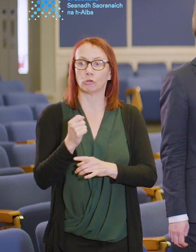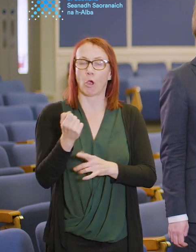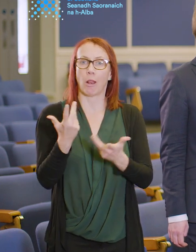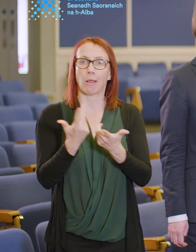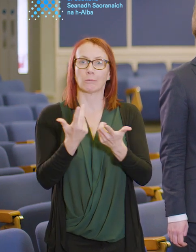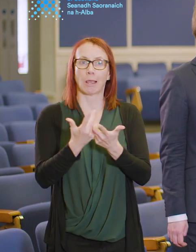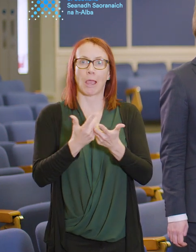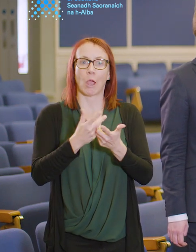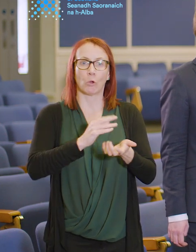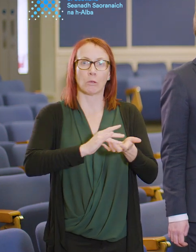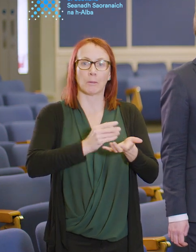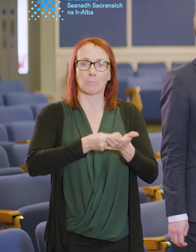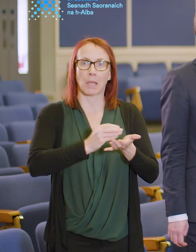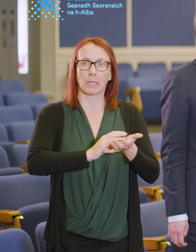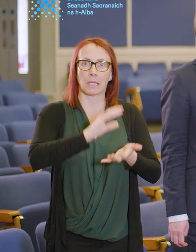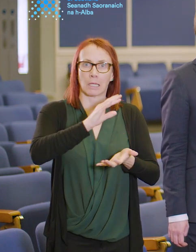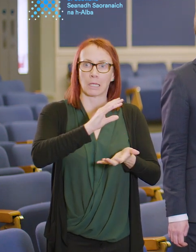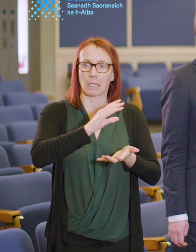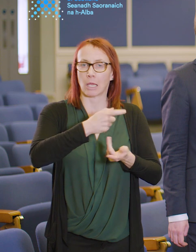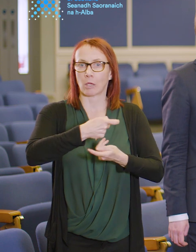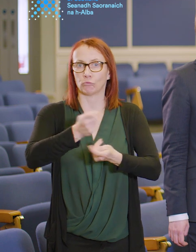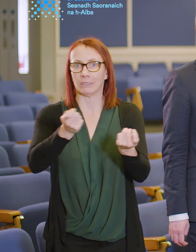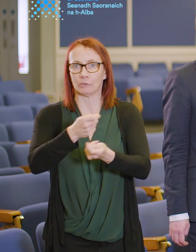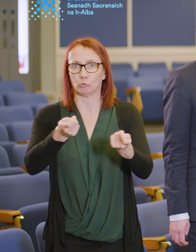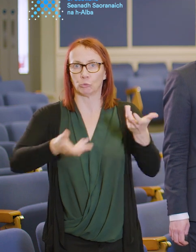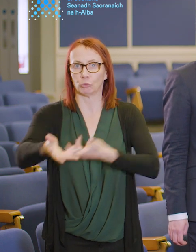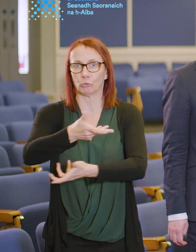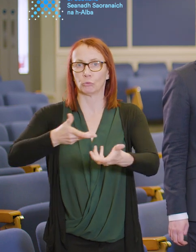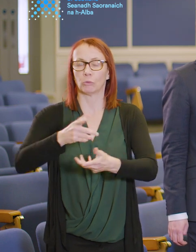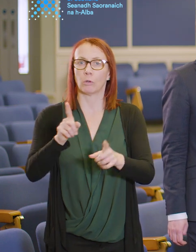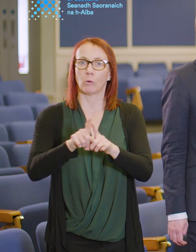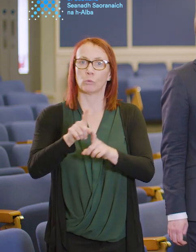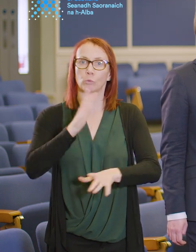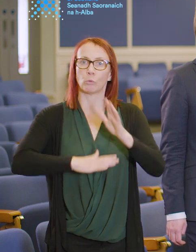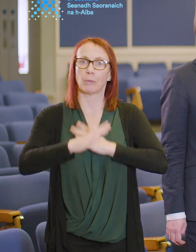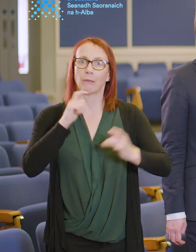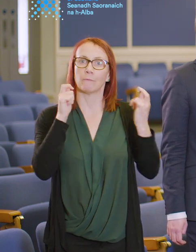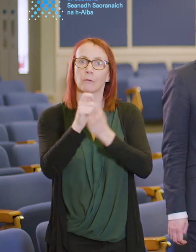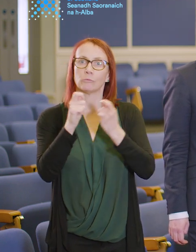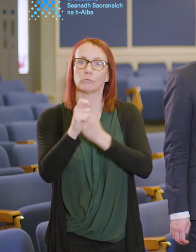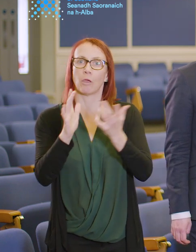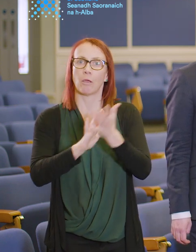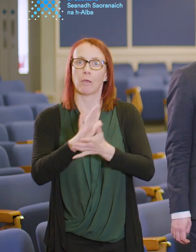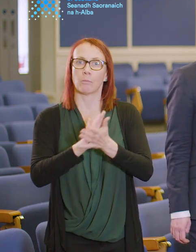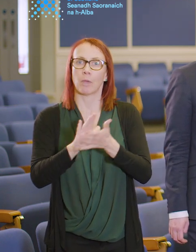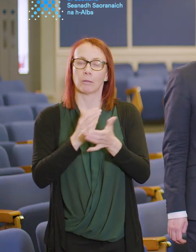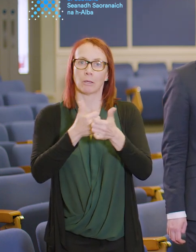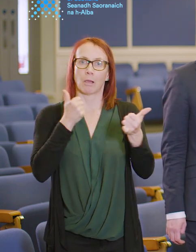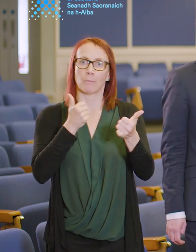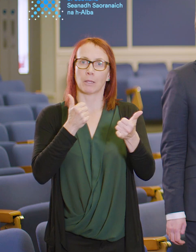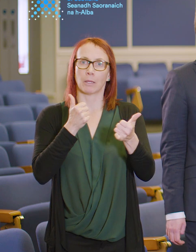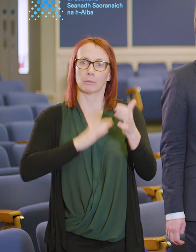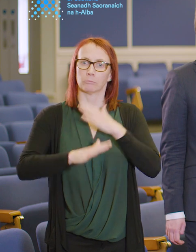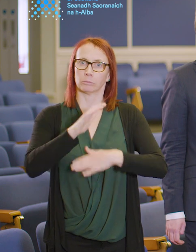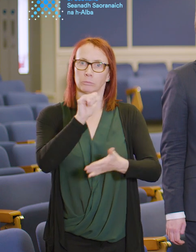redistribute revenue but also how you can change behaviours through the tax system that make employers do the right thing, that also make